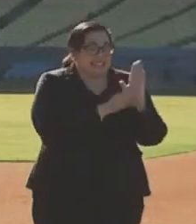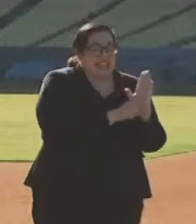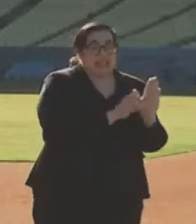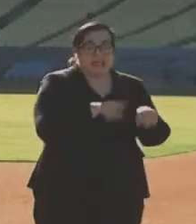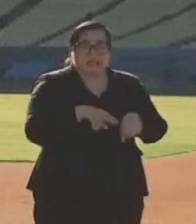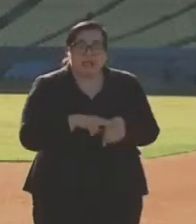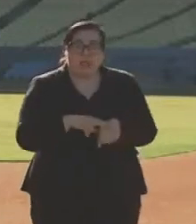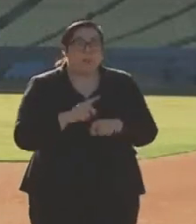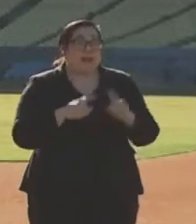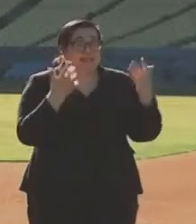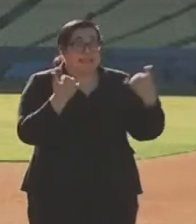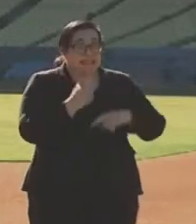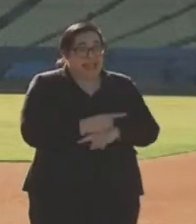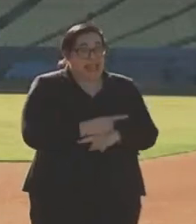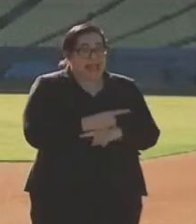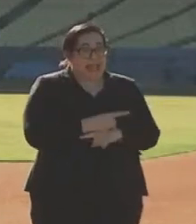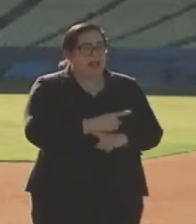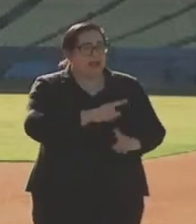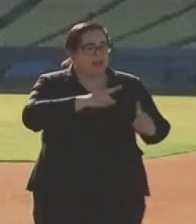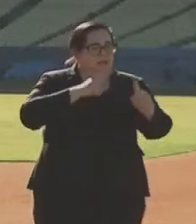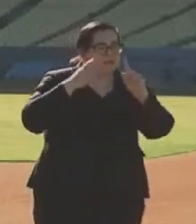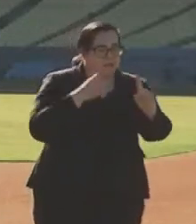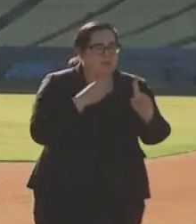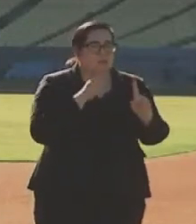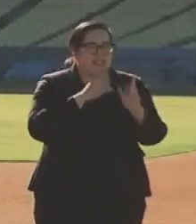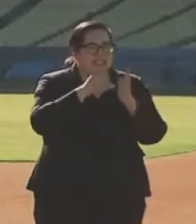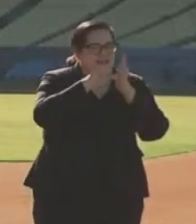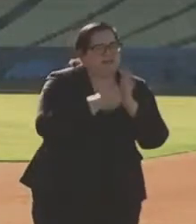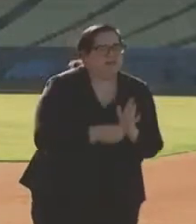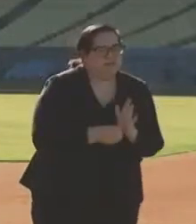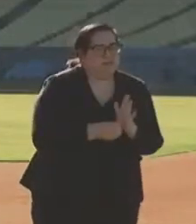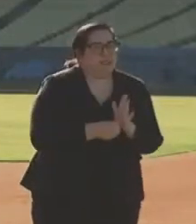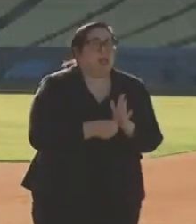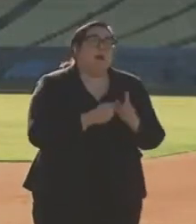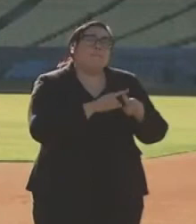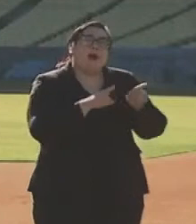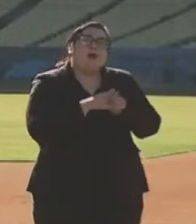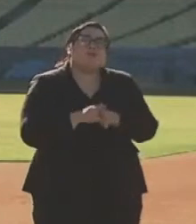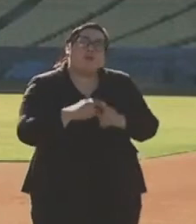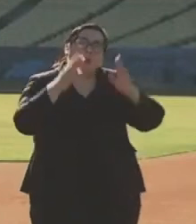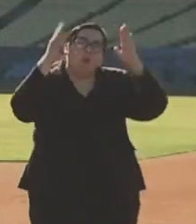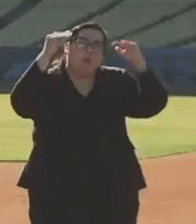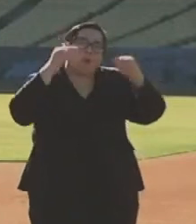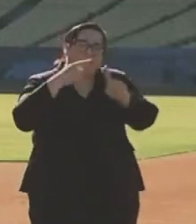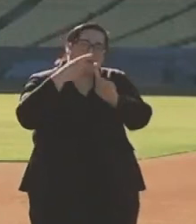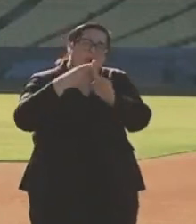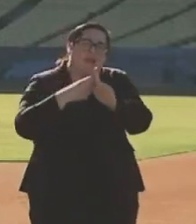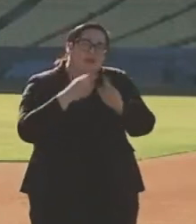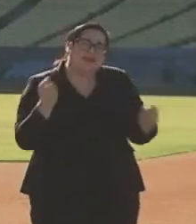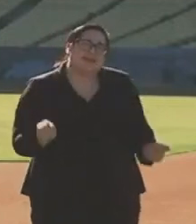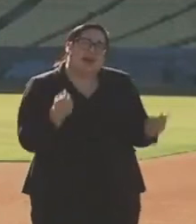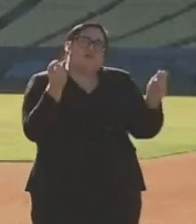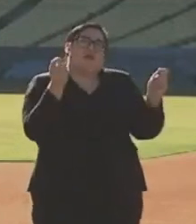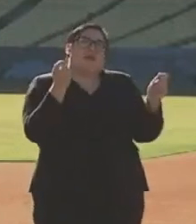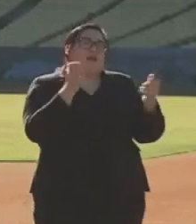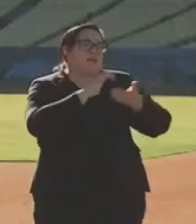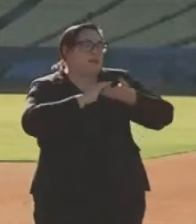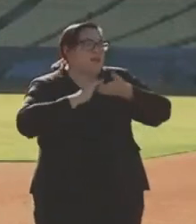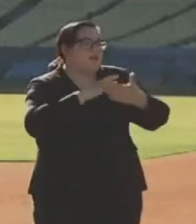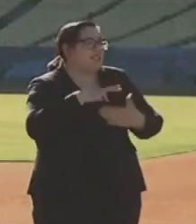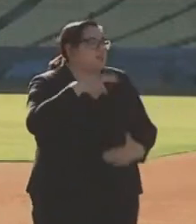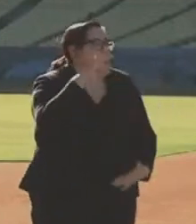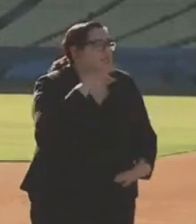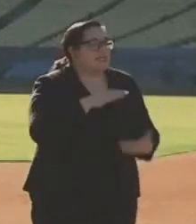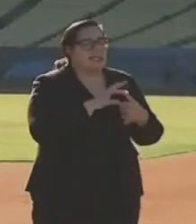nation. But today is a point of emphasis, point of optimism. It's a day to celebrate collaborative spirit,